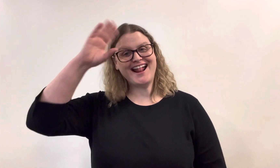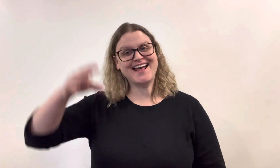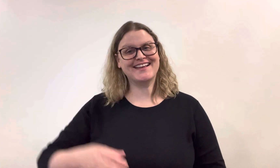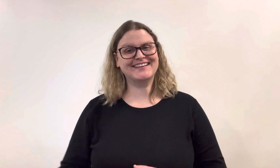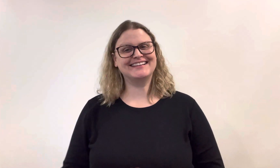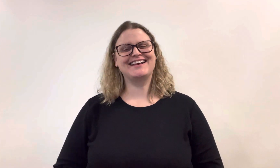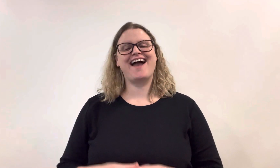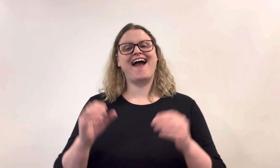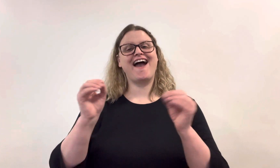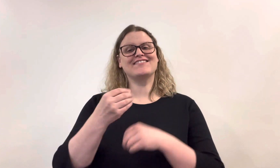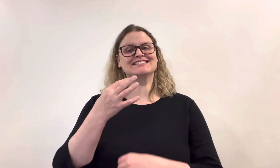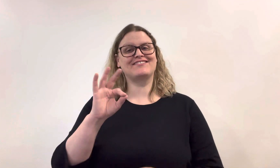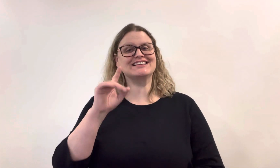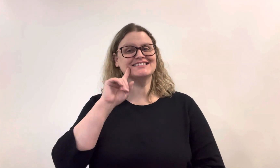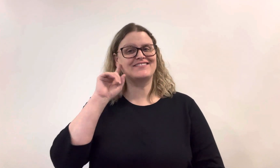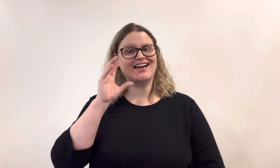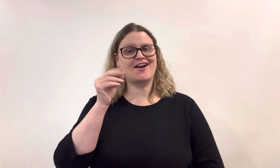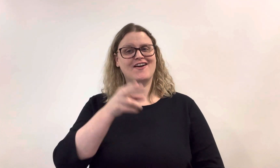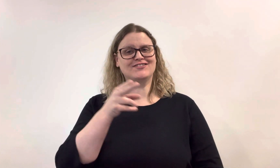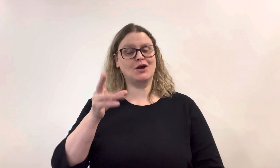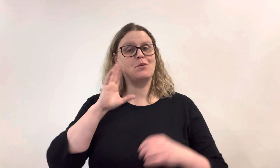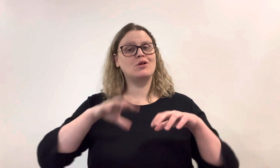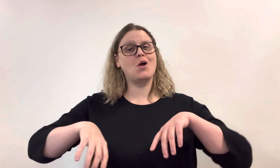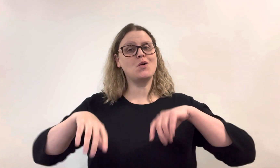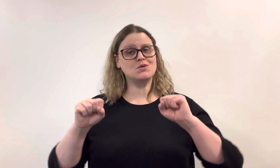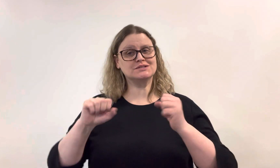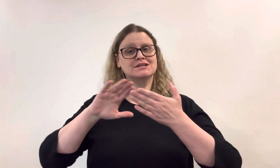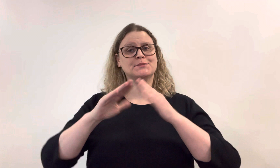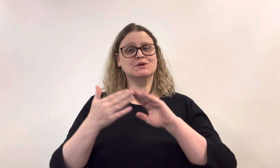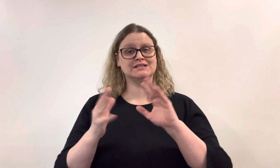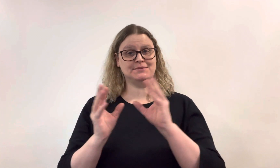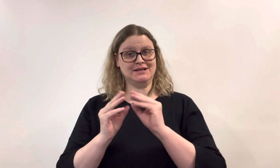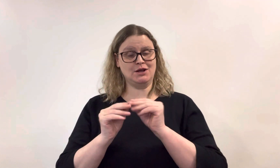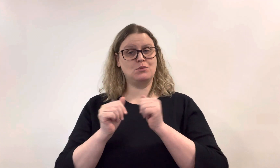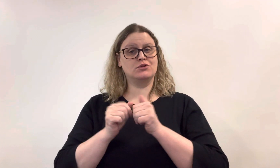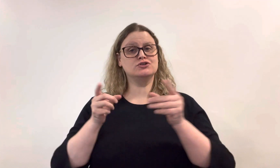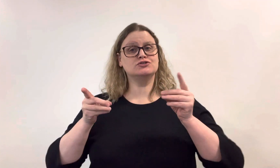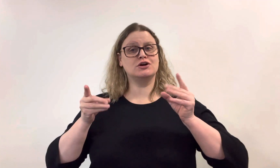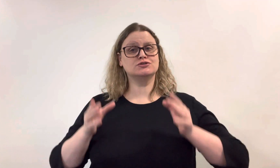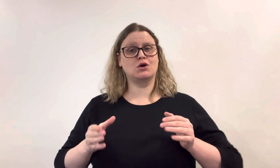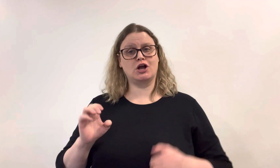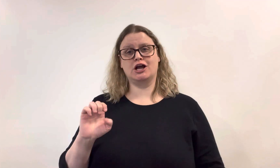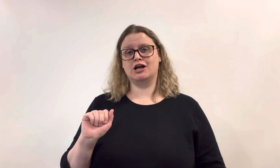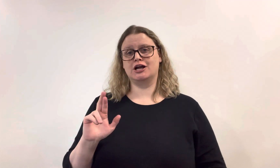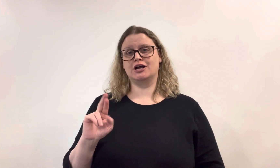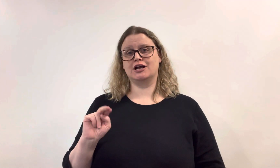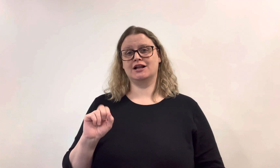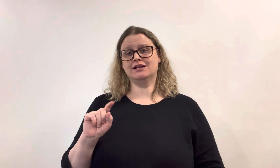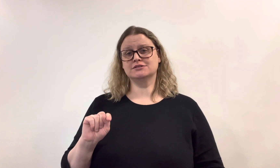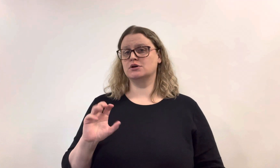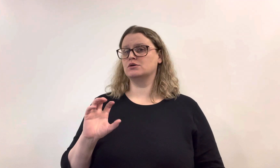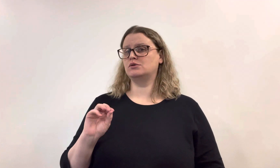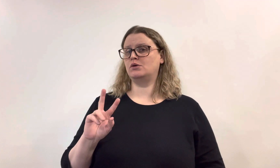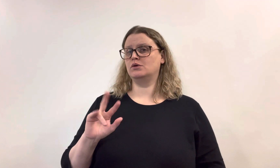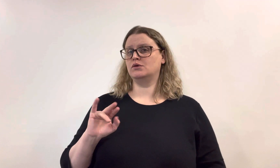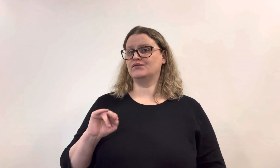Hello! The Office of Deaf and Hard of Hearing will be hosting a community meeting with Director Ernest